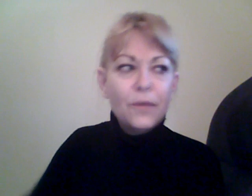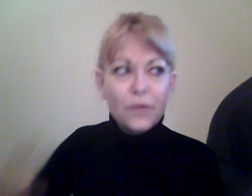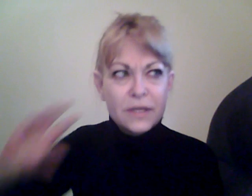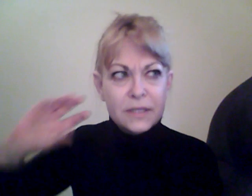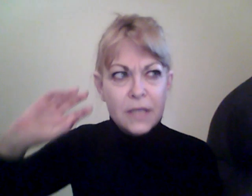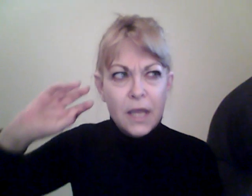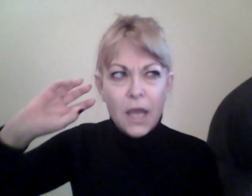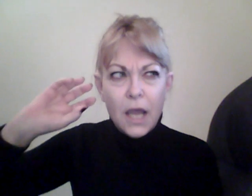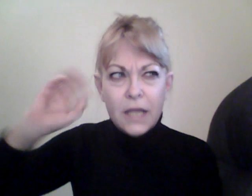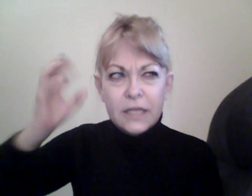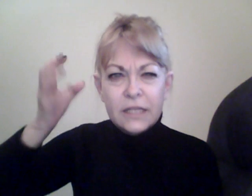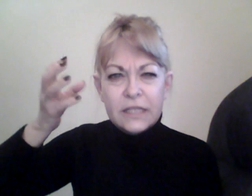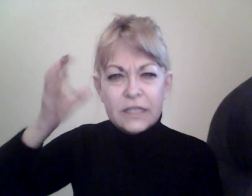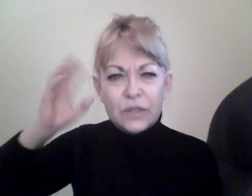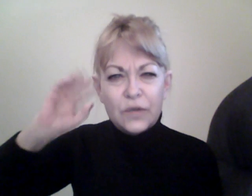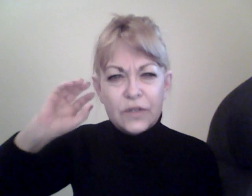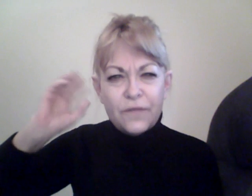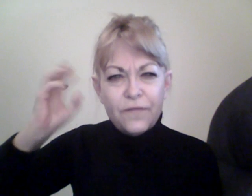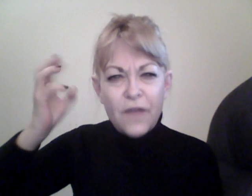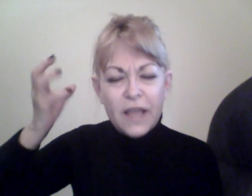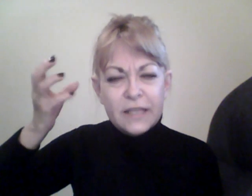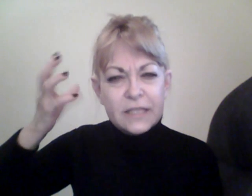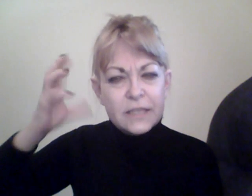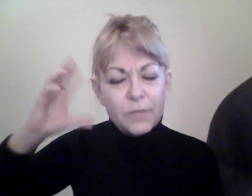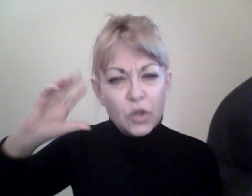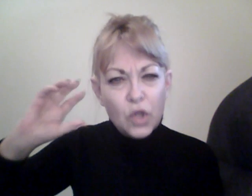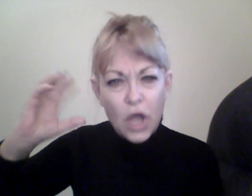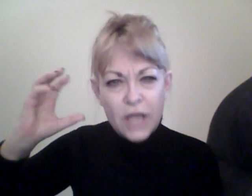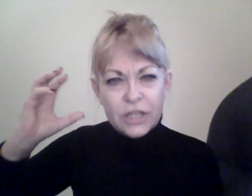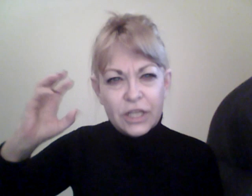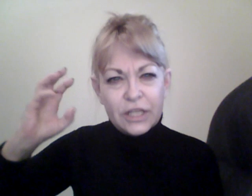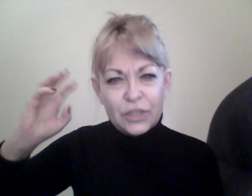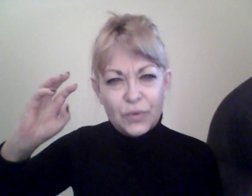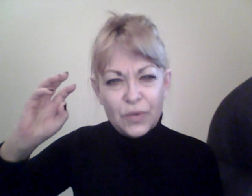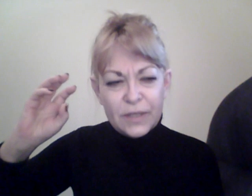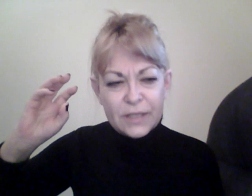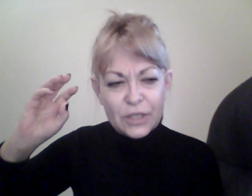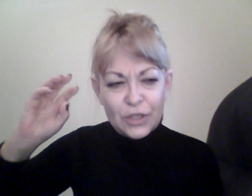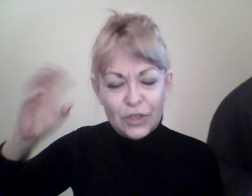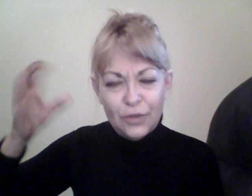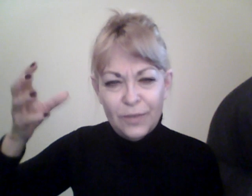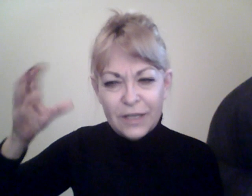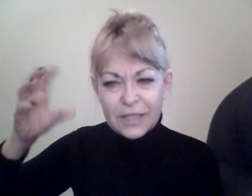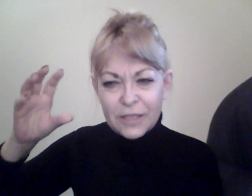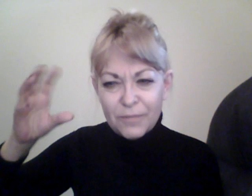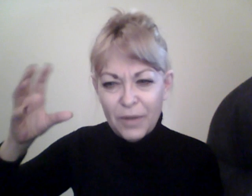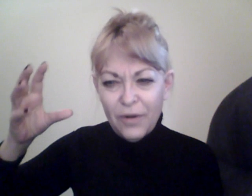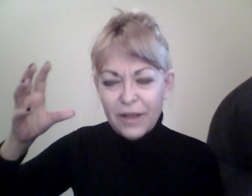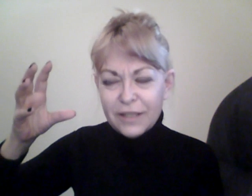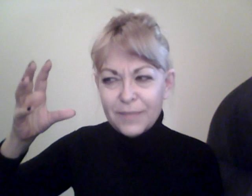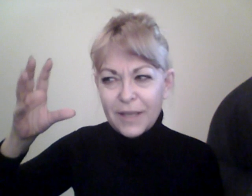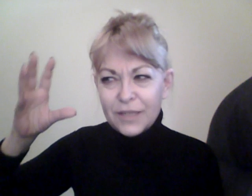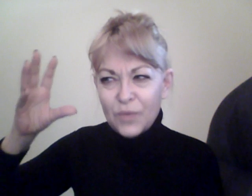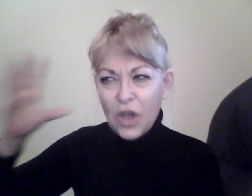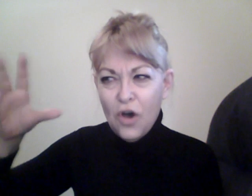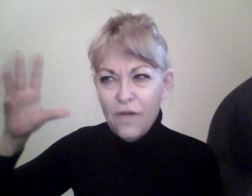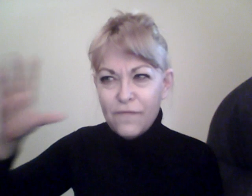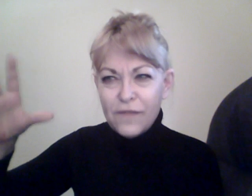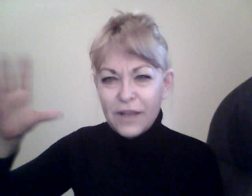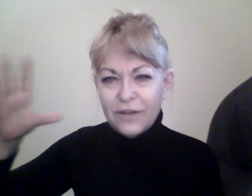it was, I needed to, to find some logic to this human experience because we all friggin'